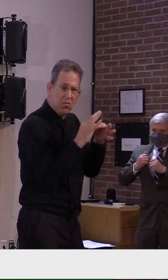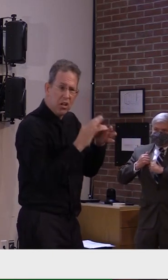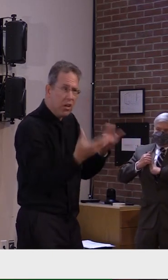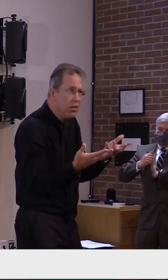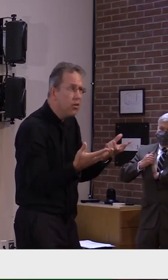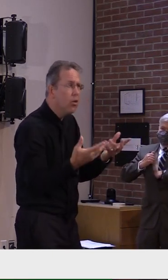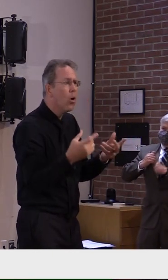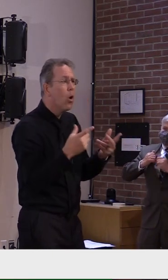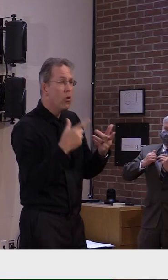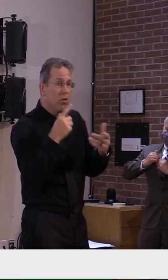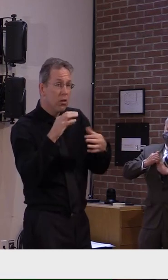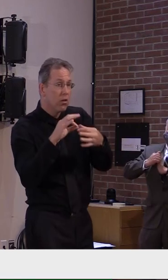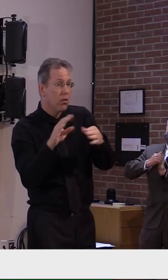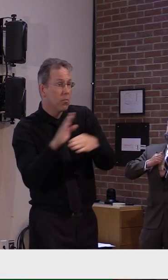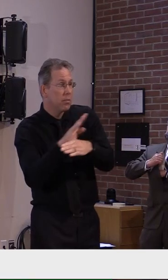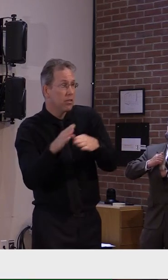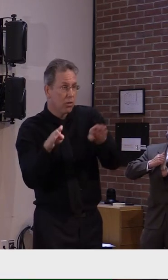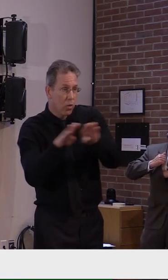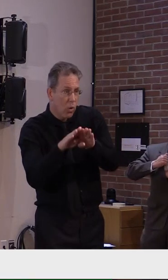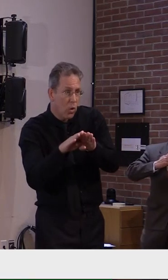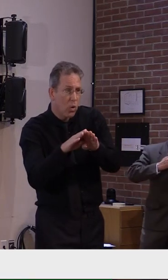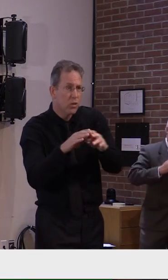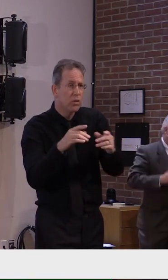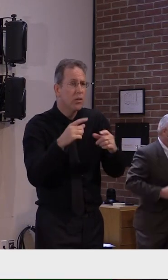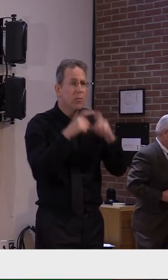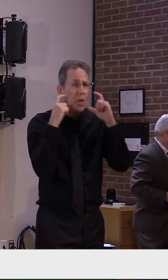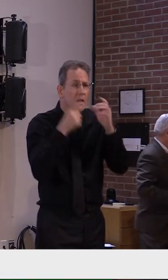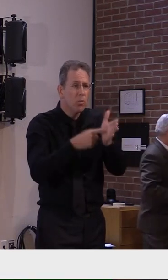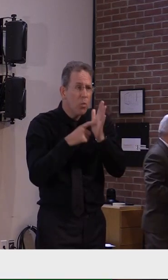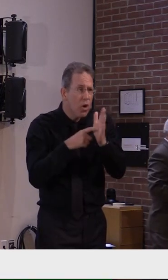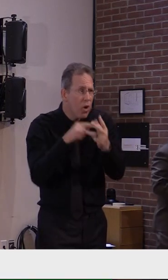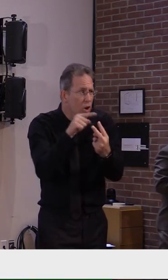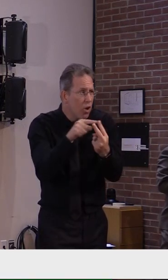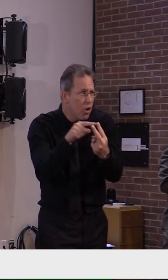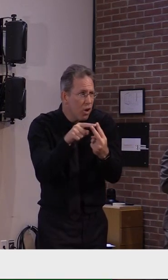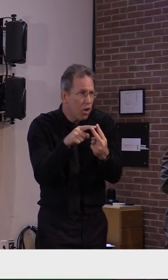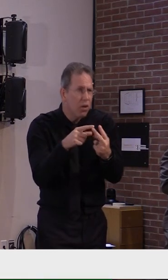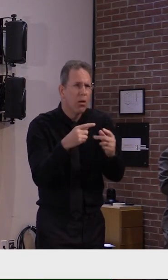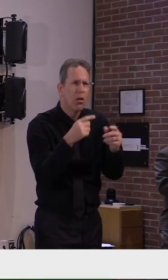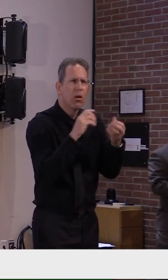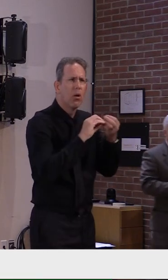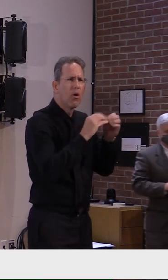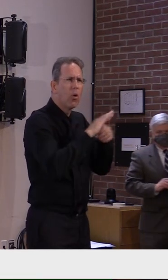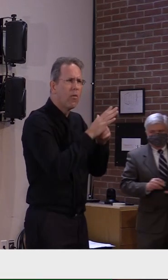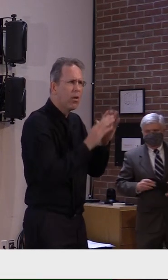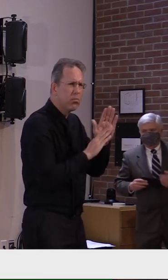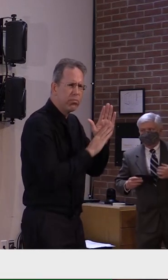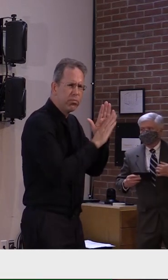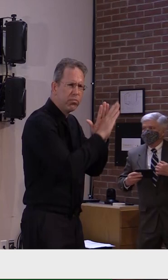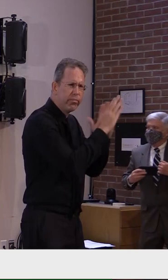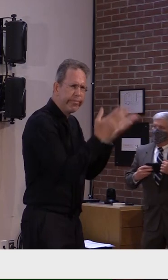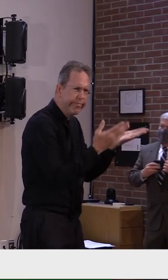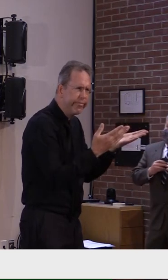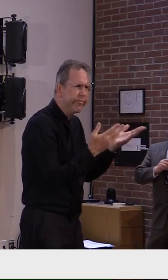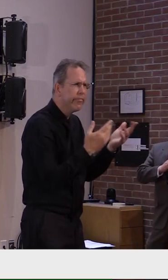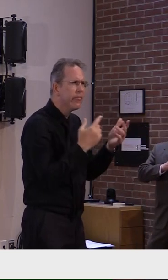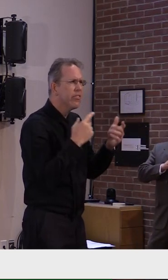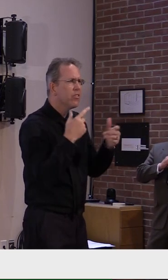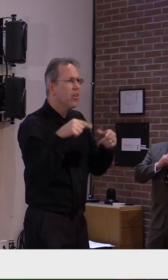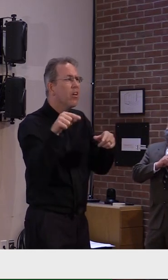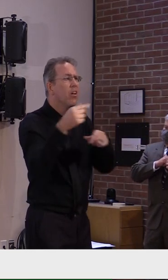mass mandates and the uh and the exponential rise in cases in different countries and at different states